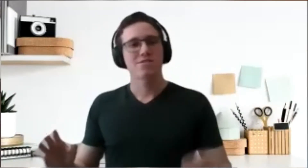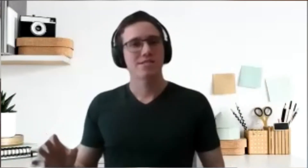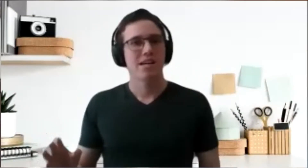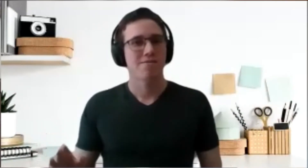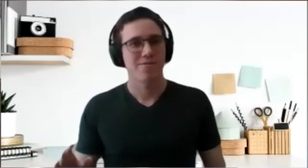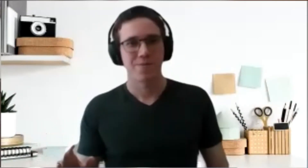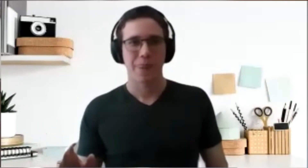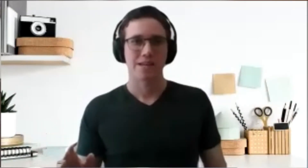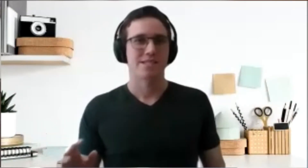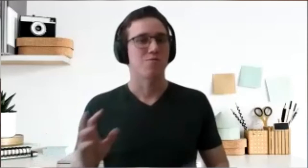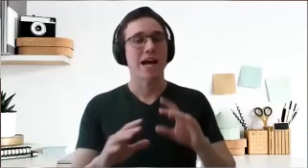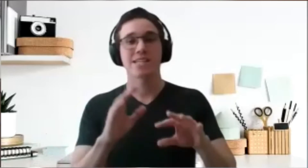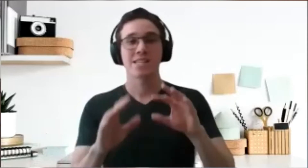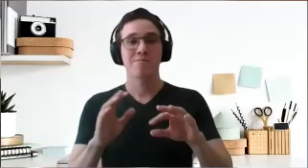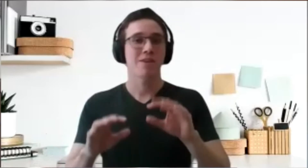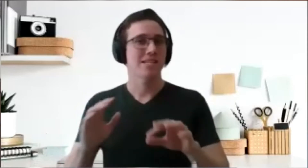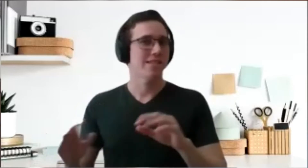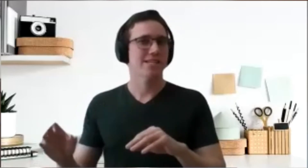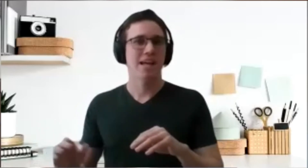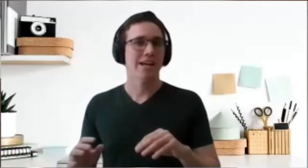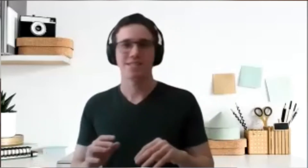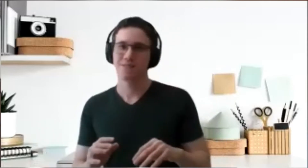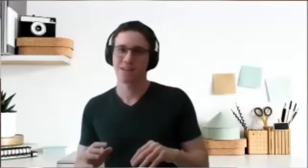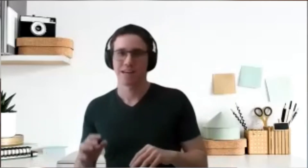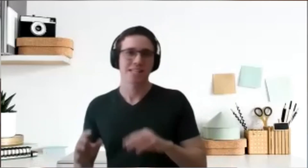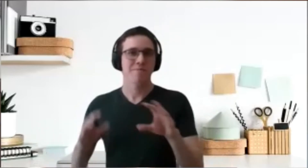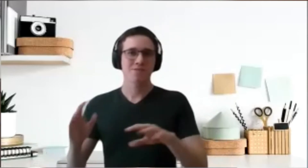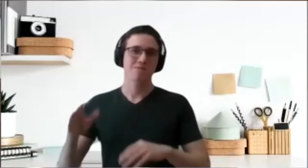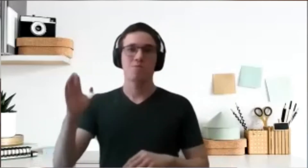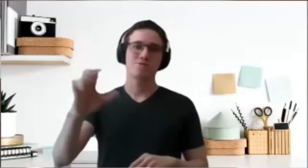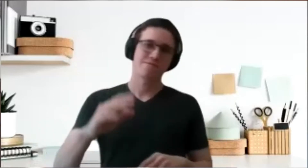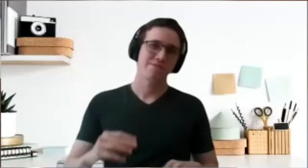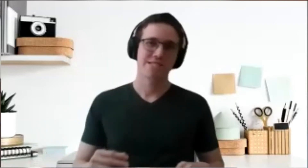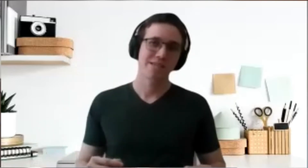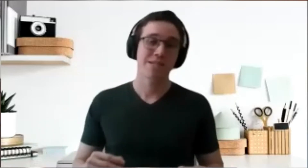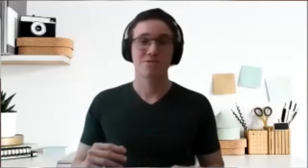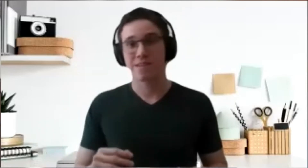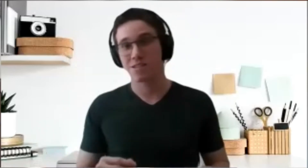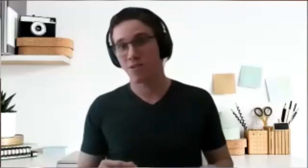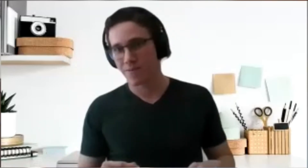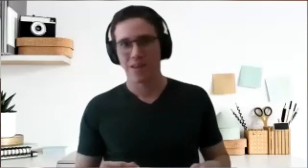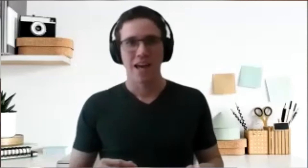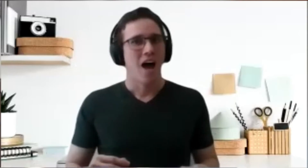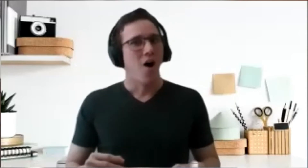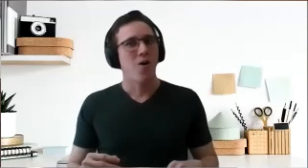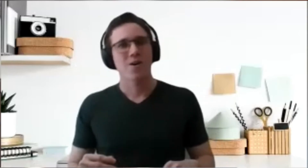yourself writing an email at late night, an email that most of the recipients will ignore, or